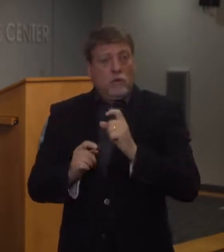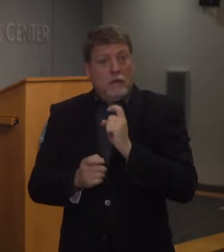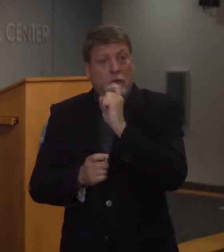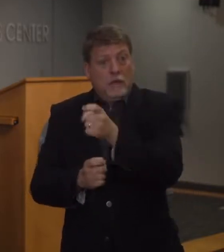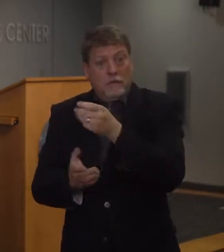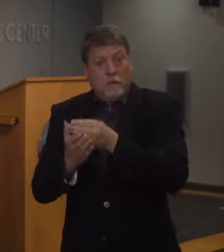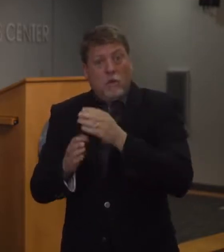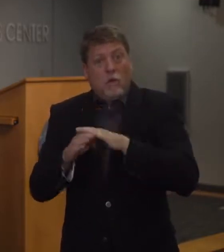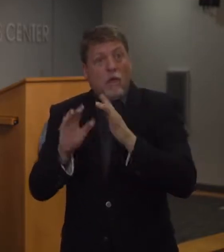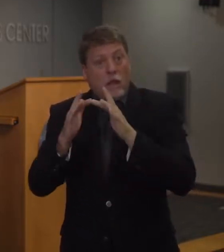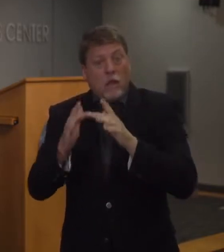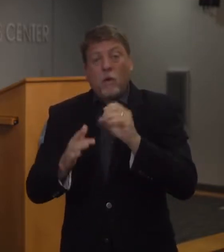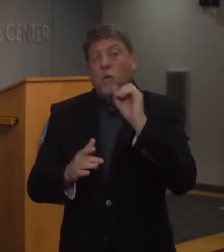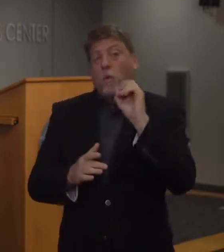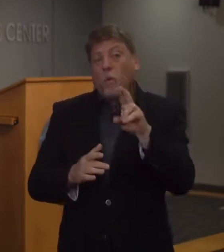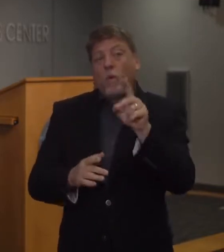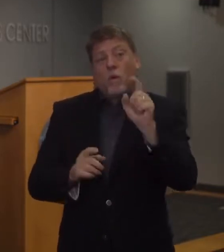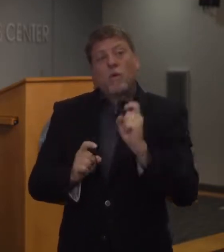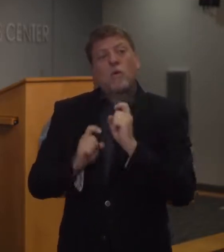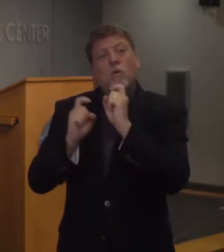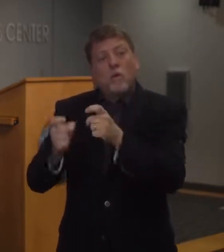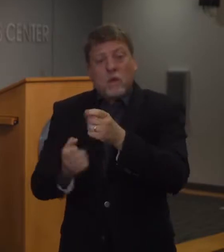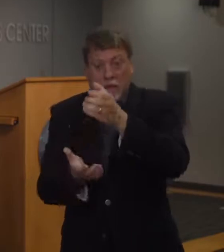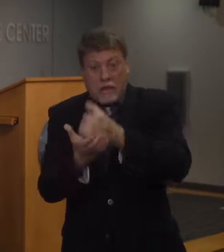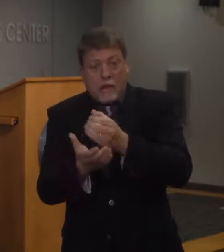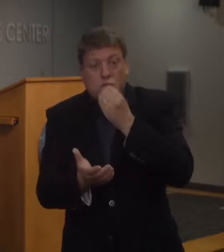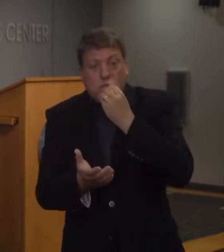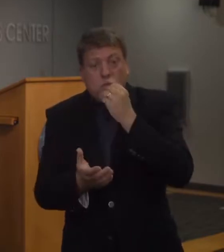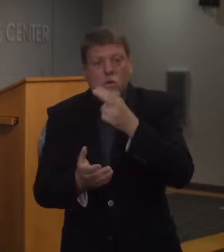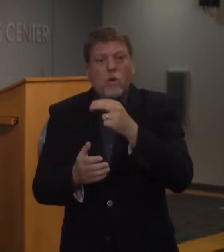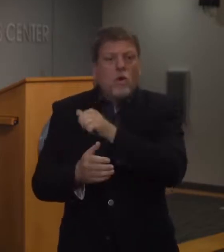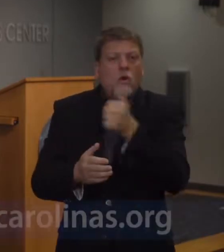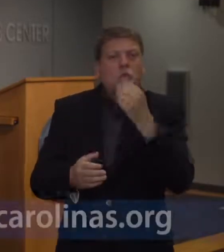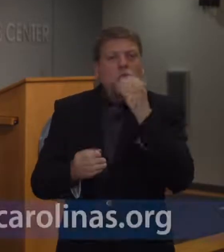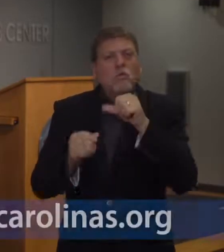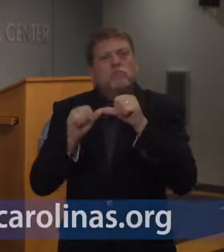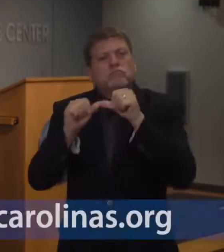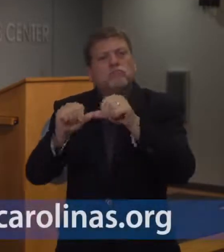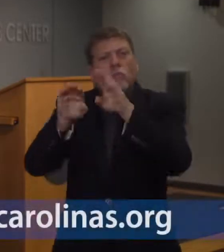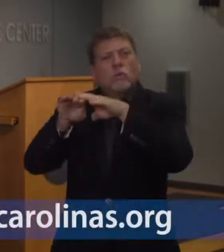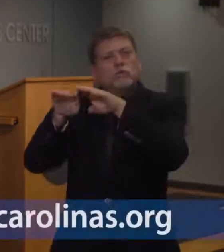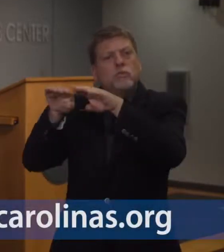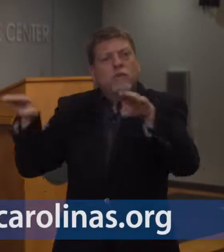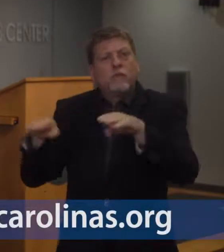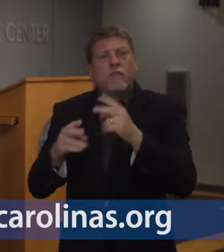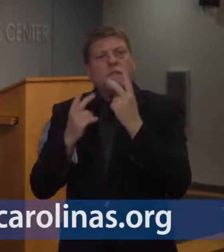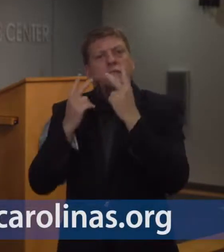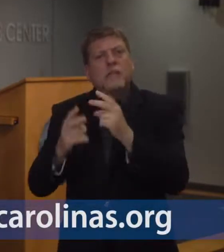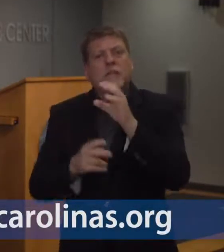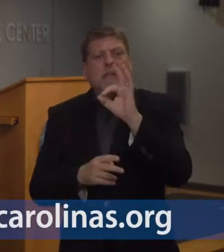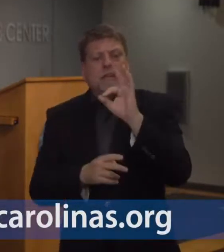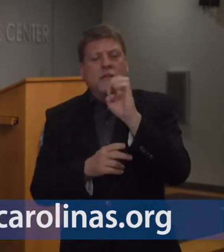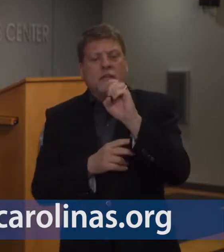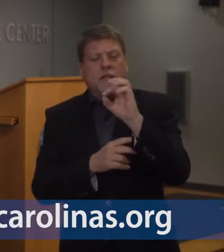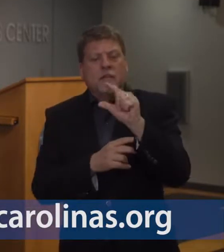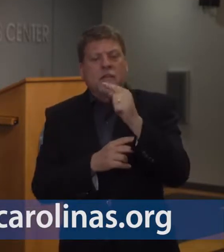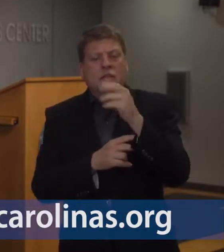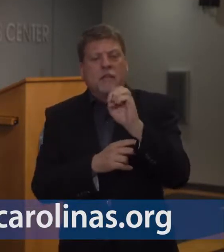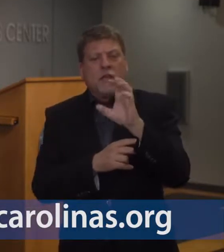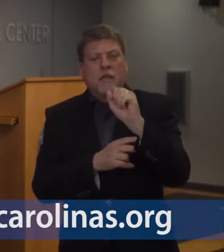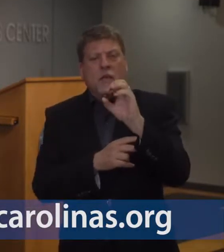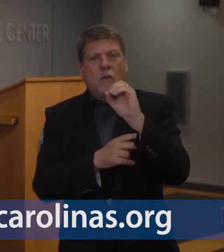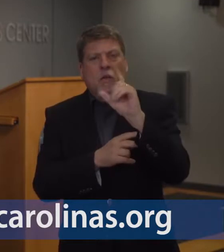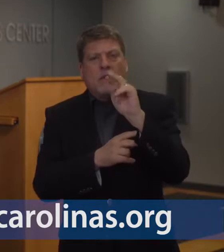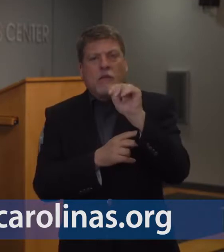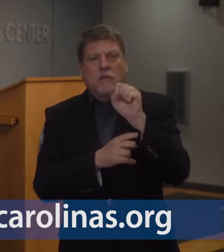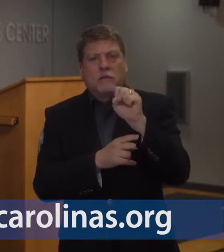can make online. Or, you can donate canned goods or shelf-stable foods. Visit feedingthecarolinas.org to find the